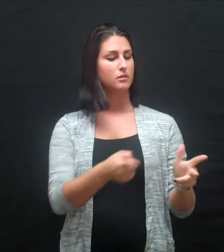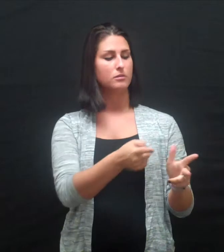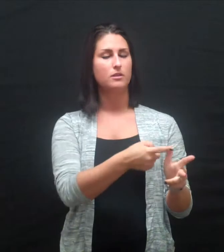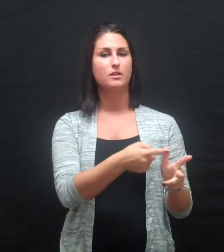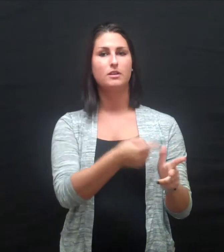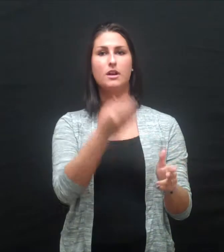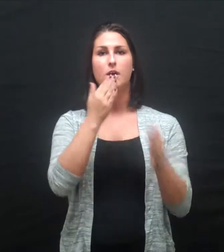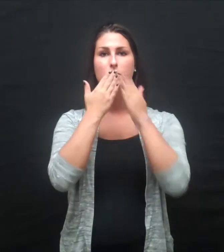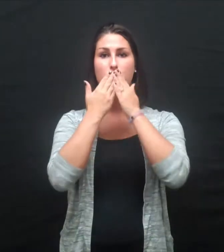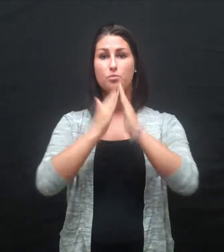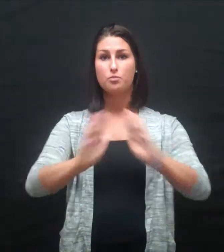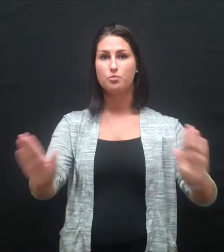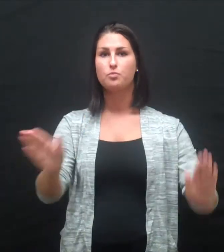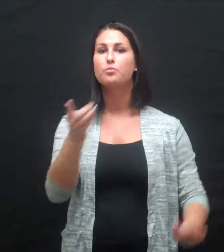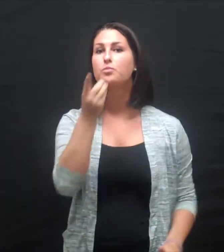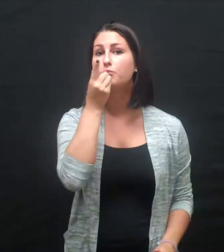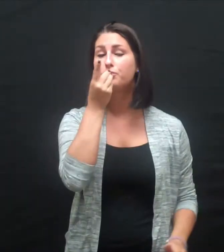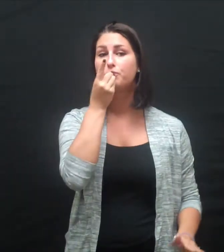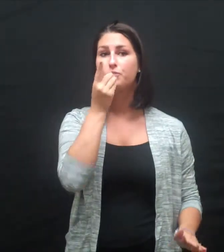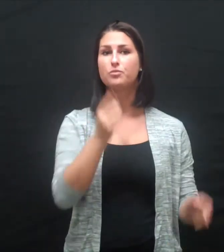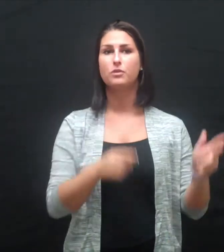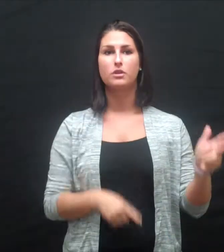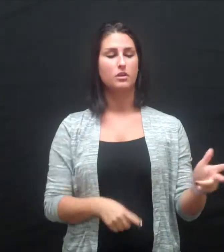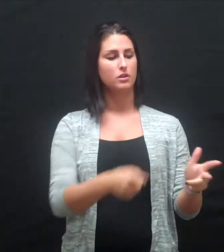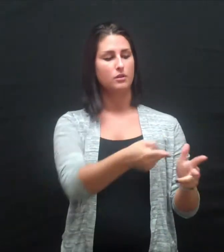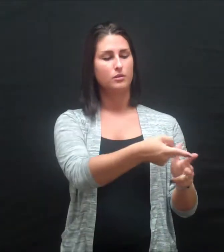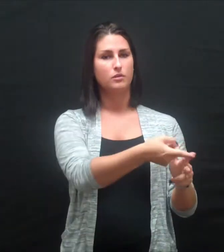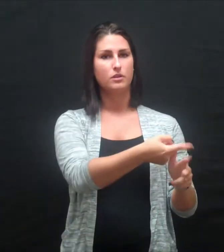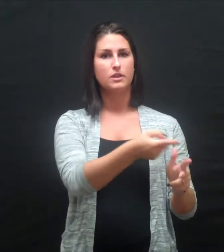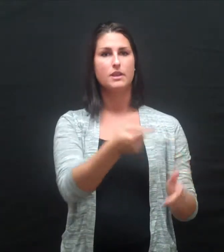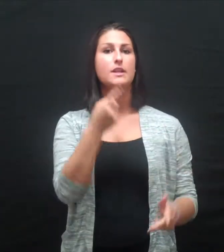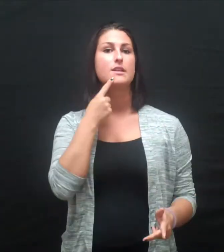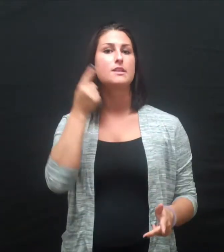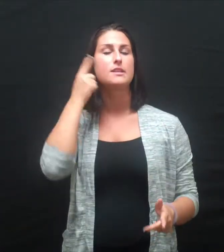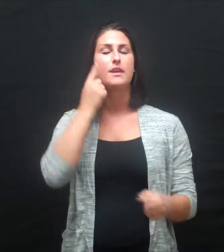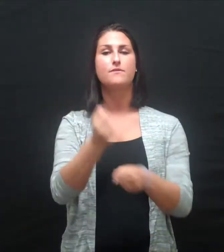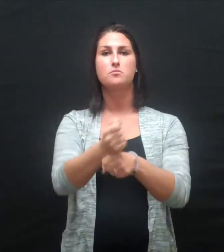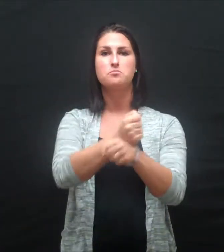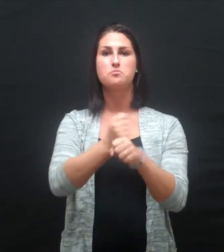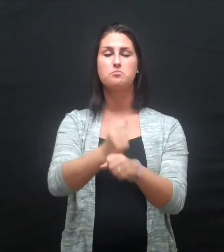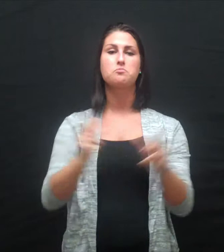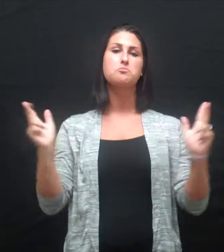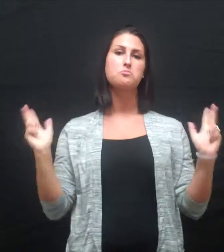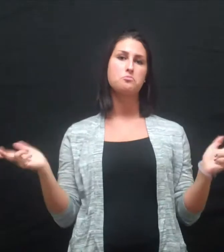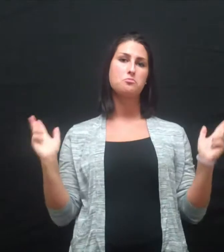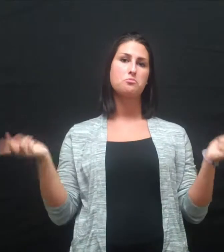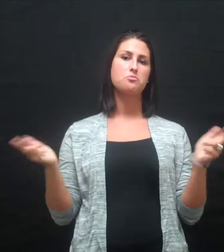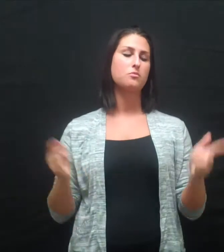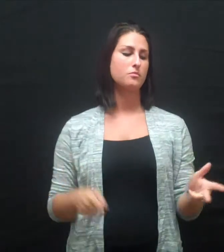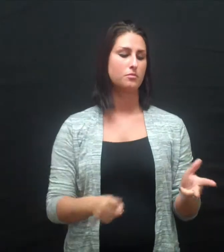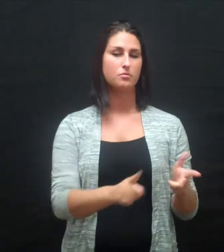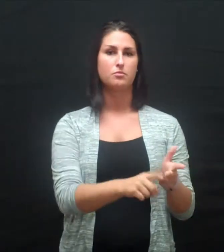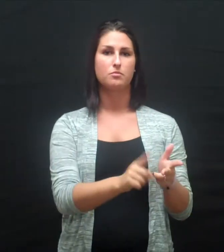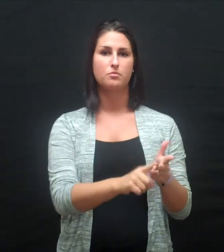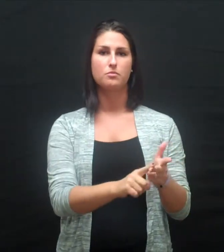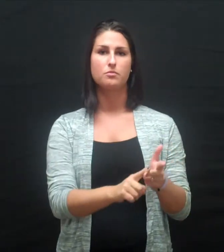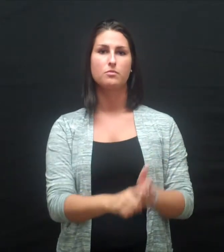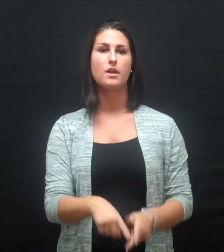I have attended silent dinners, which are held in local malls in the food court, and this is where